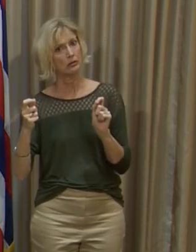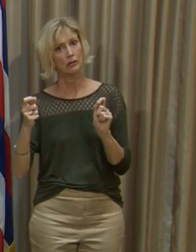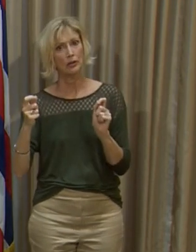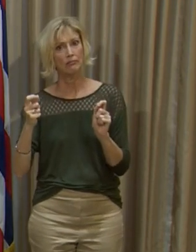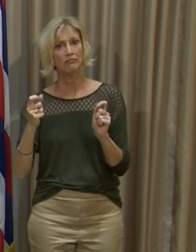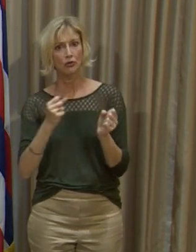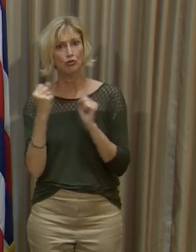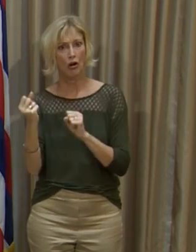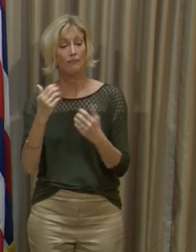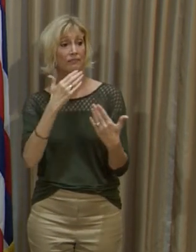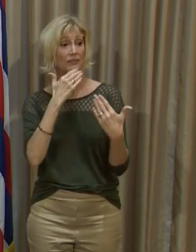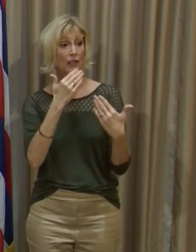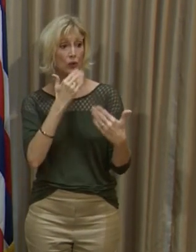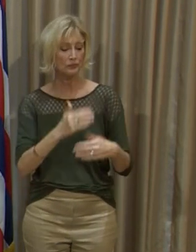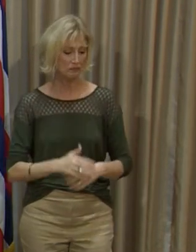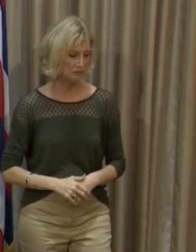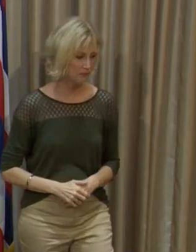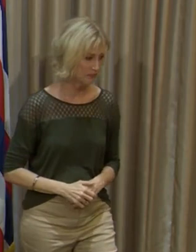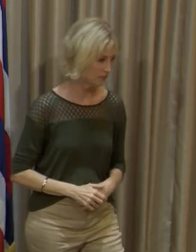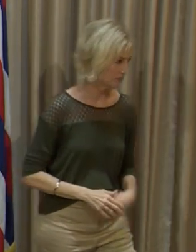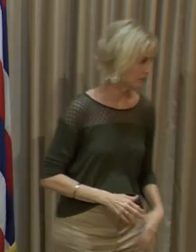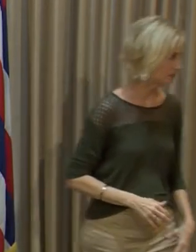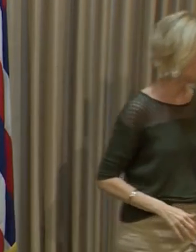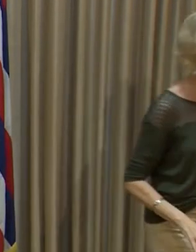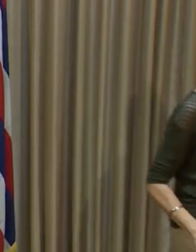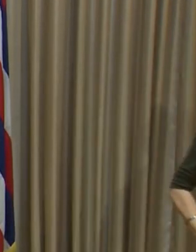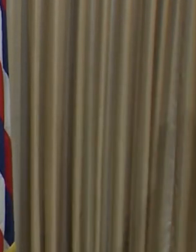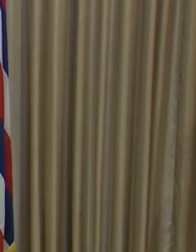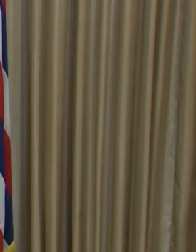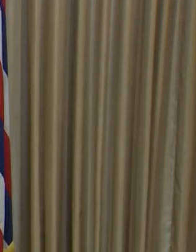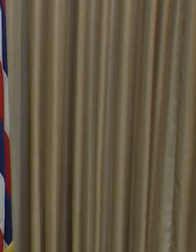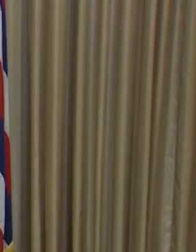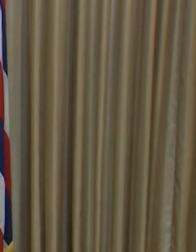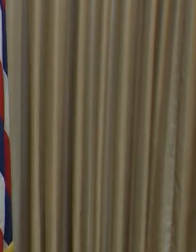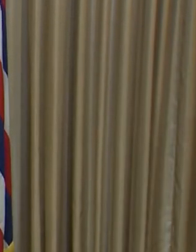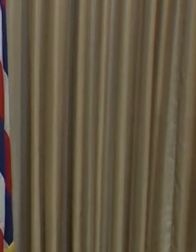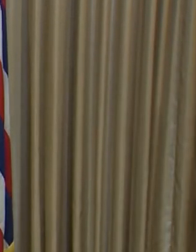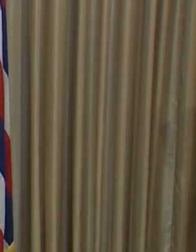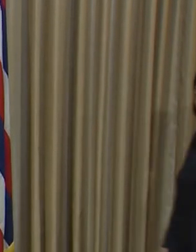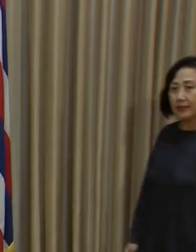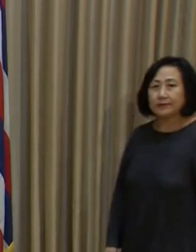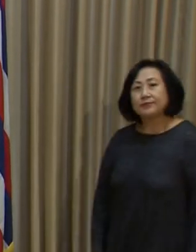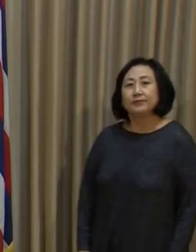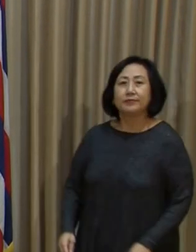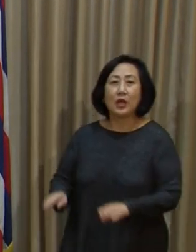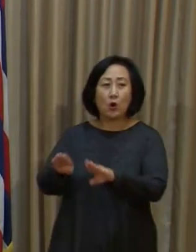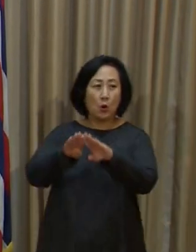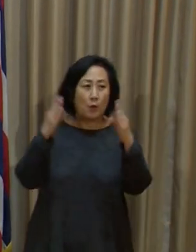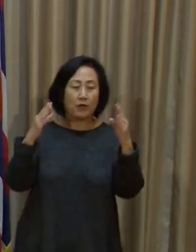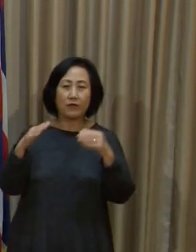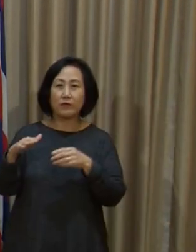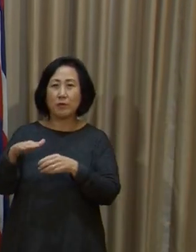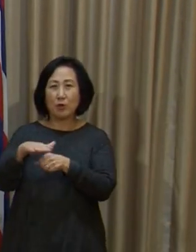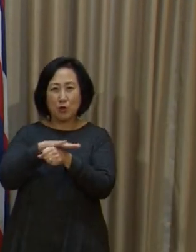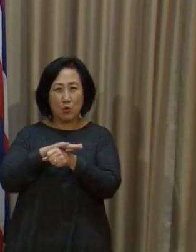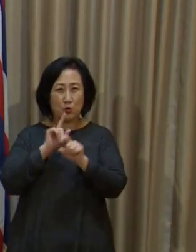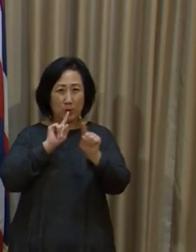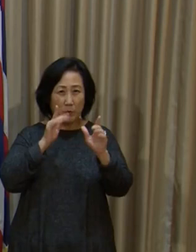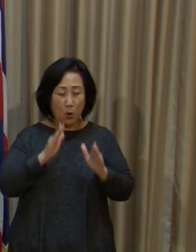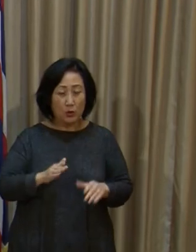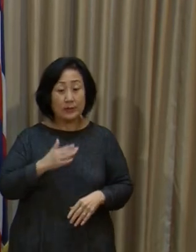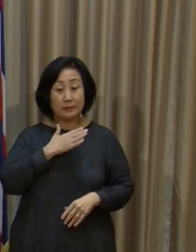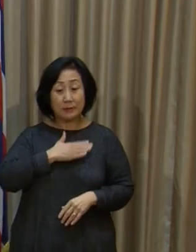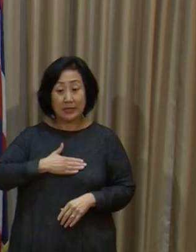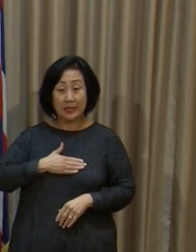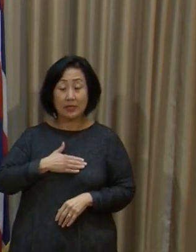Thank you. Thank you very much, Dr. Campbell. And with that, we'll open it up to questions from our local reporters. Please raise your hands